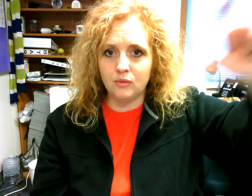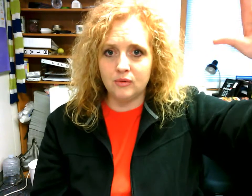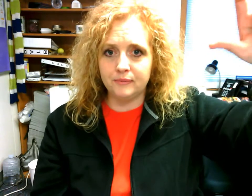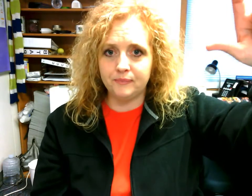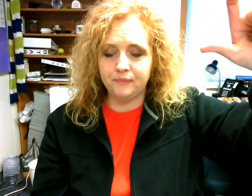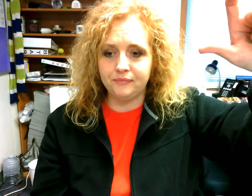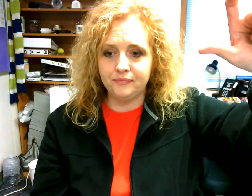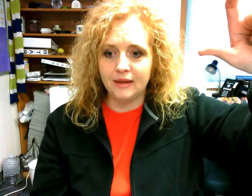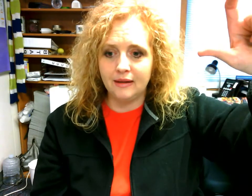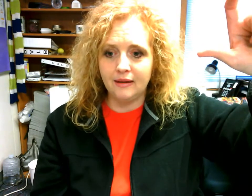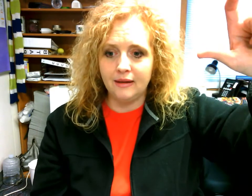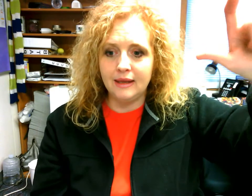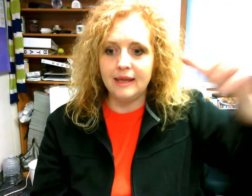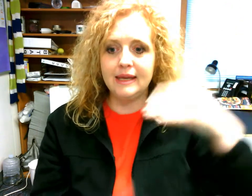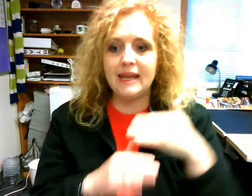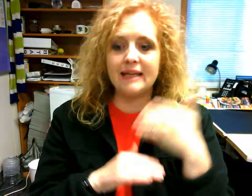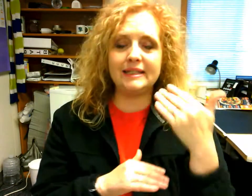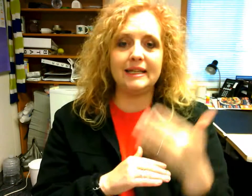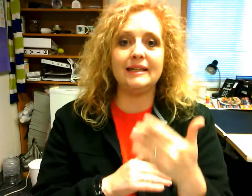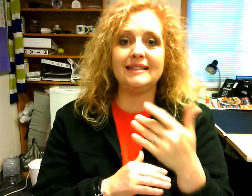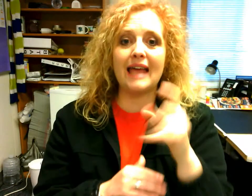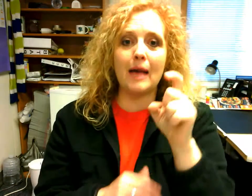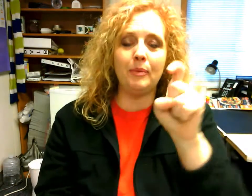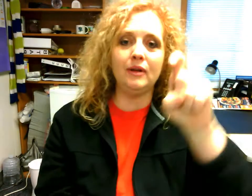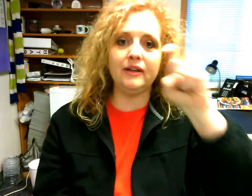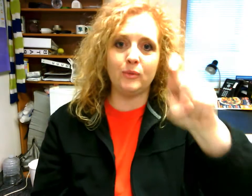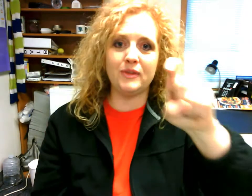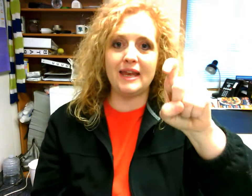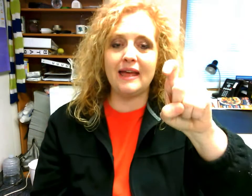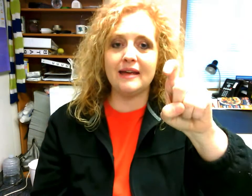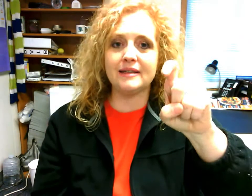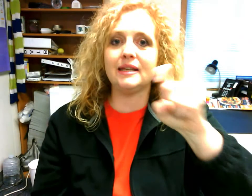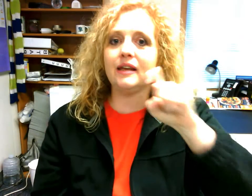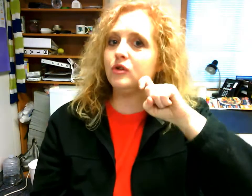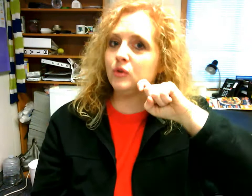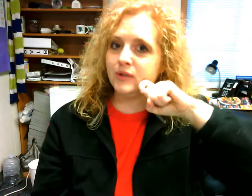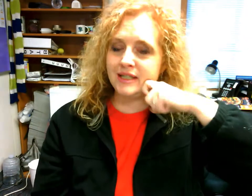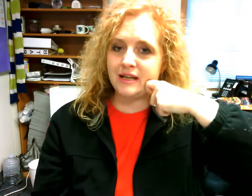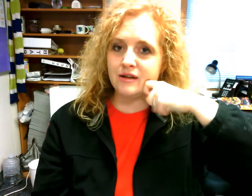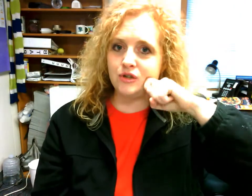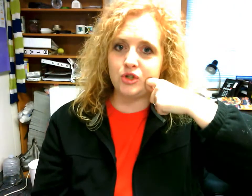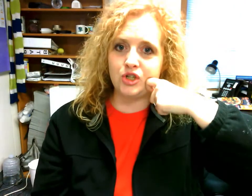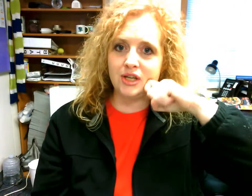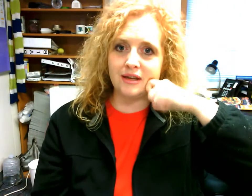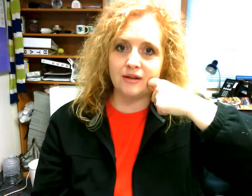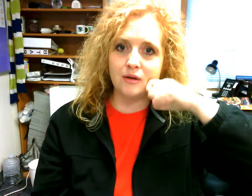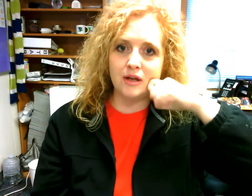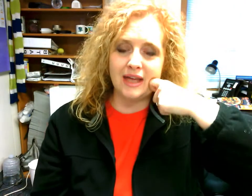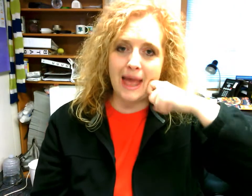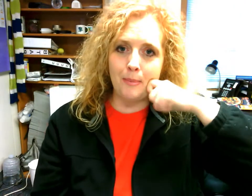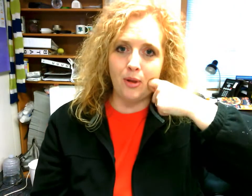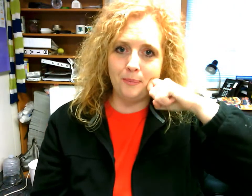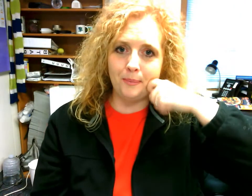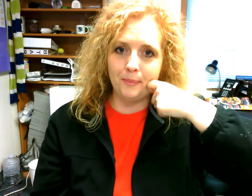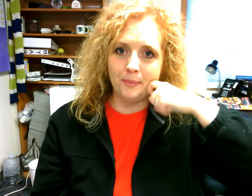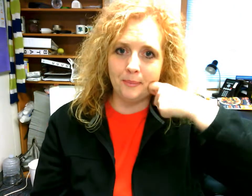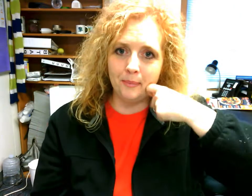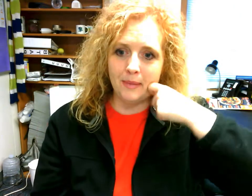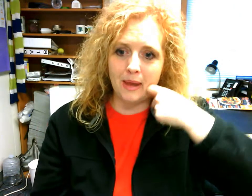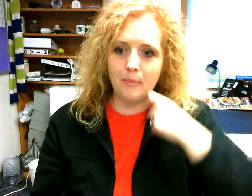next is apple it's with an X and you're twisting on your cheek apple apple